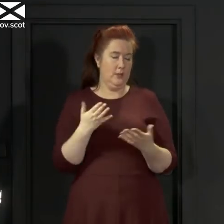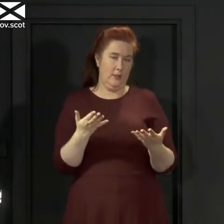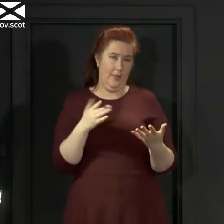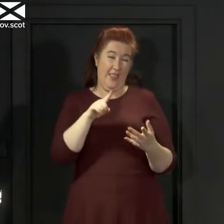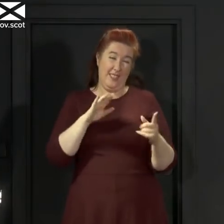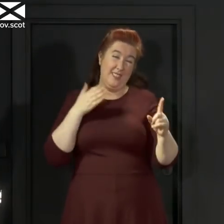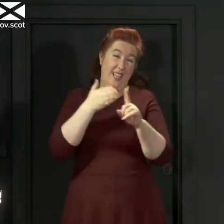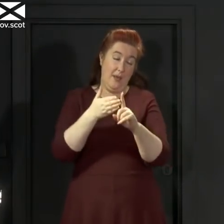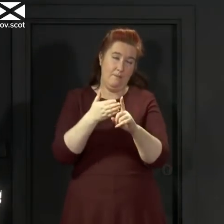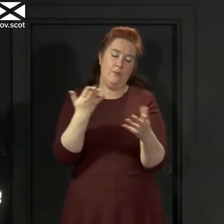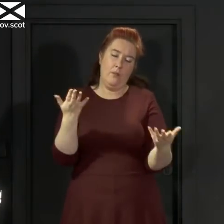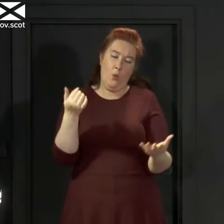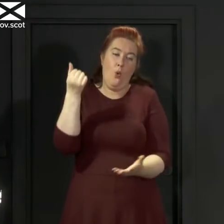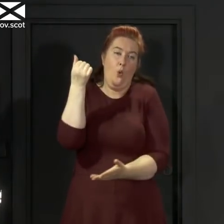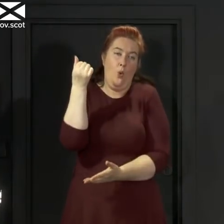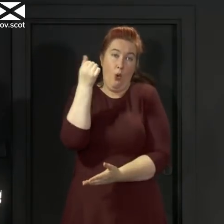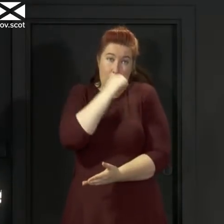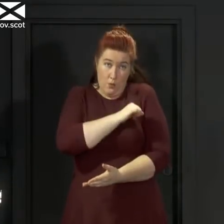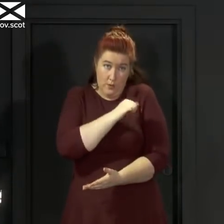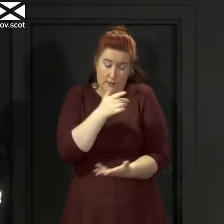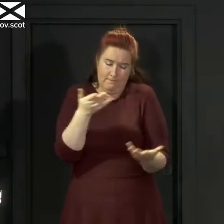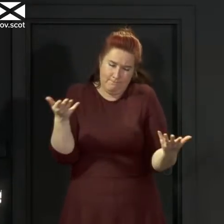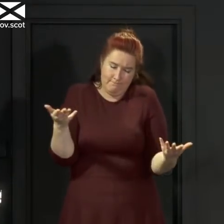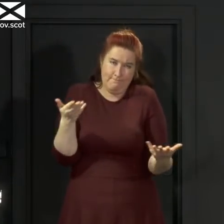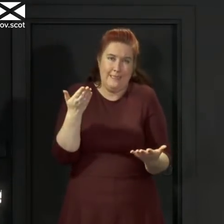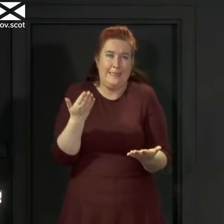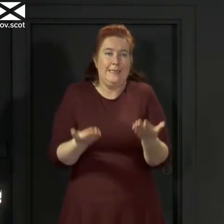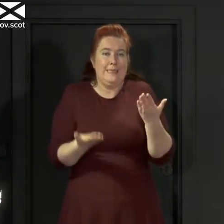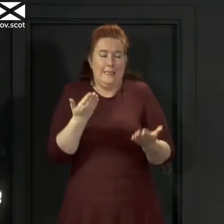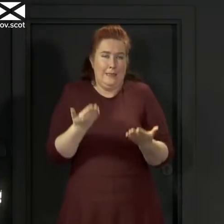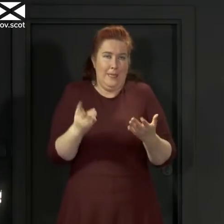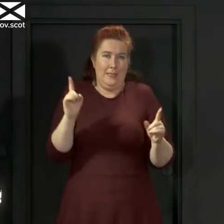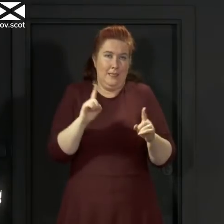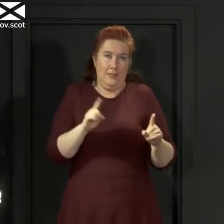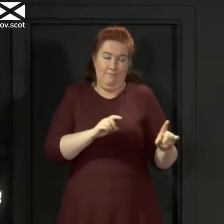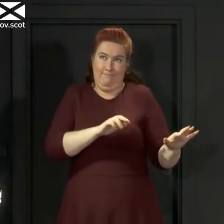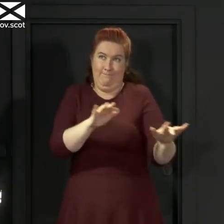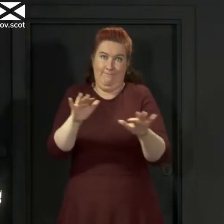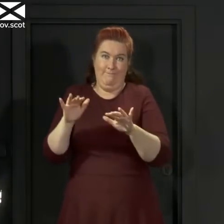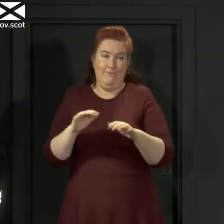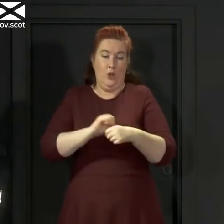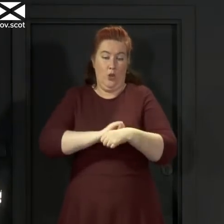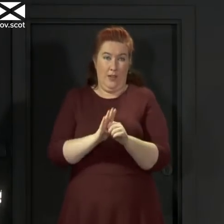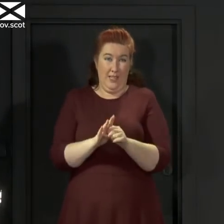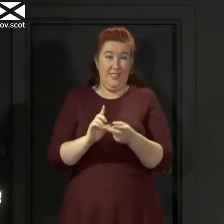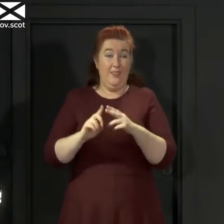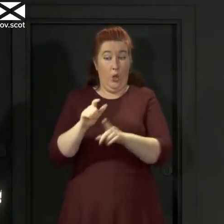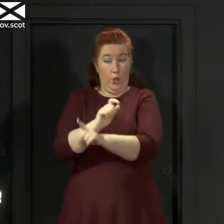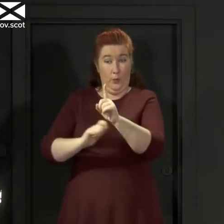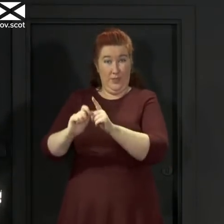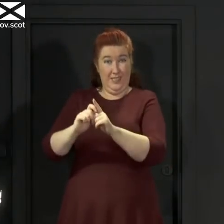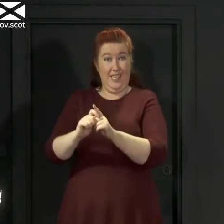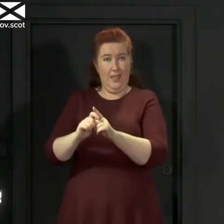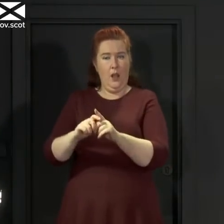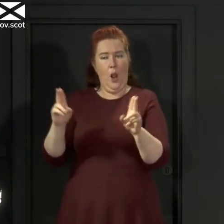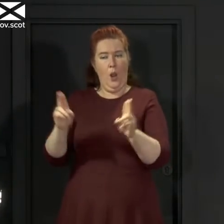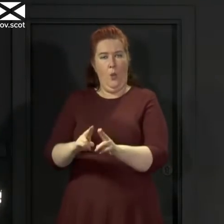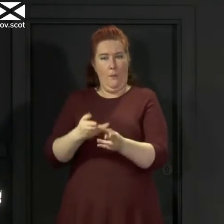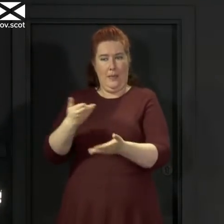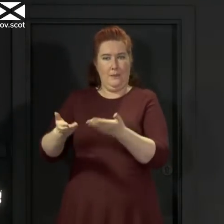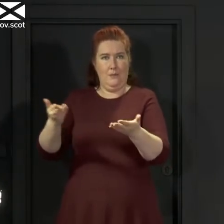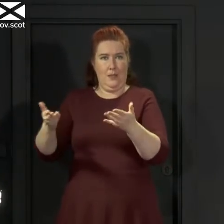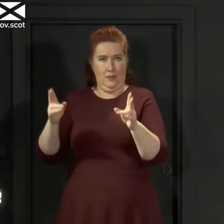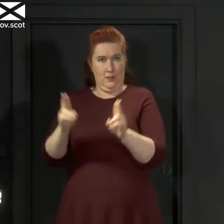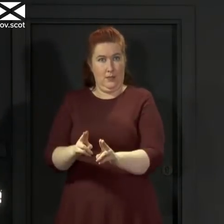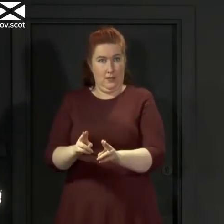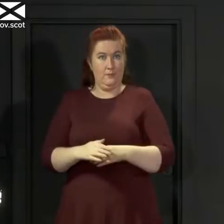obviously that depends on prevalence of the virus and community transmission of the virus being at low levels I think we've got to be very